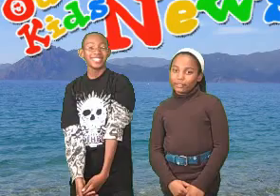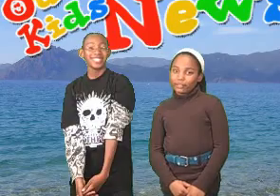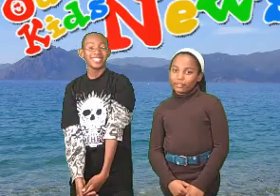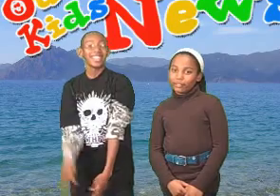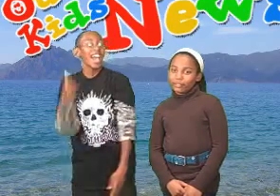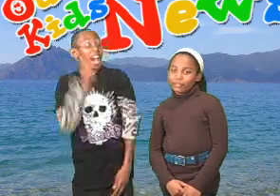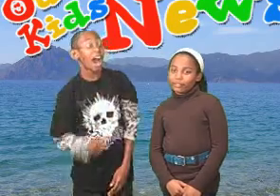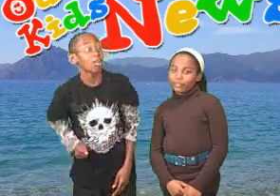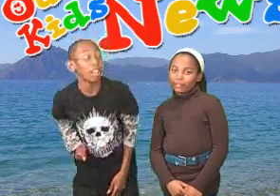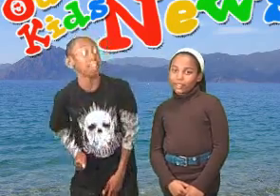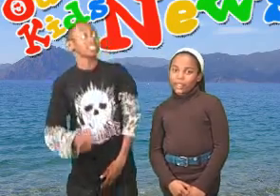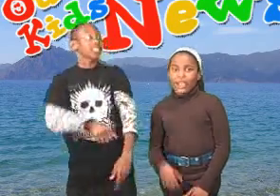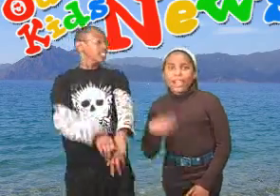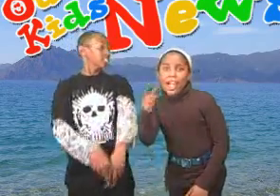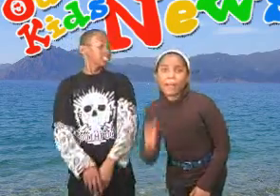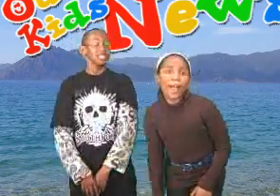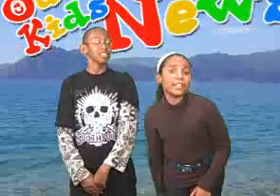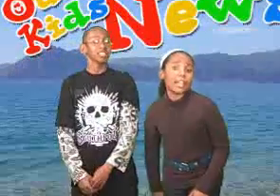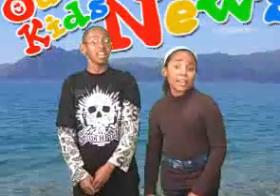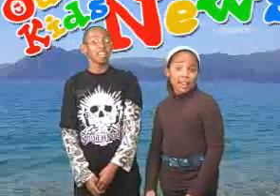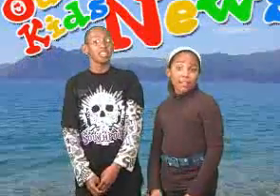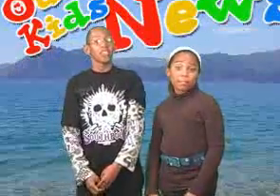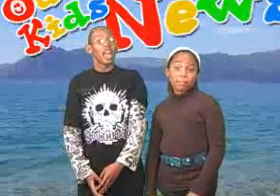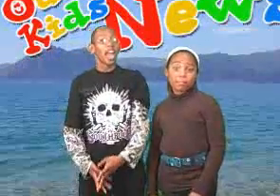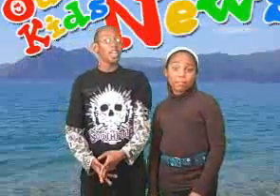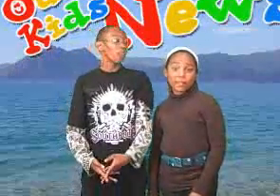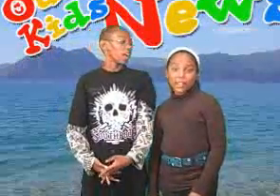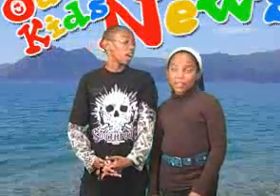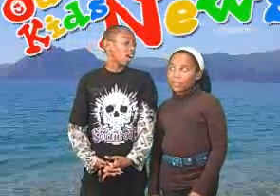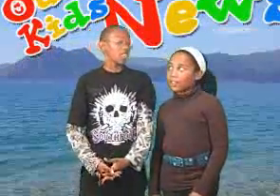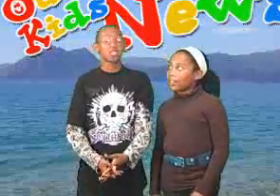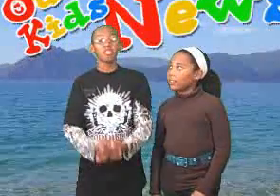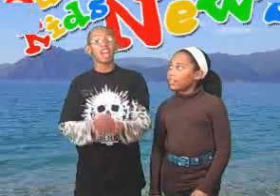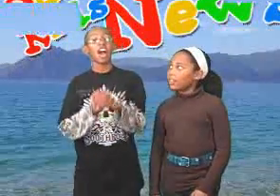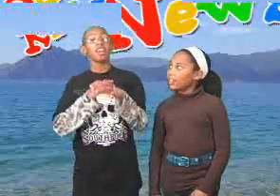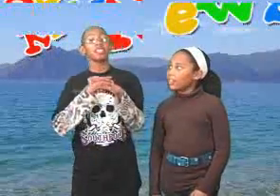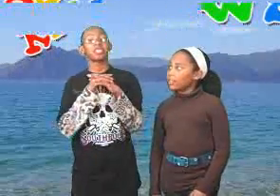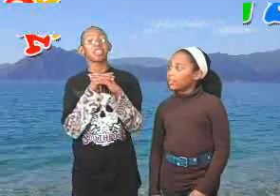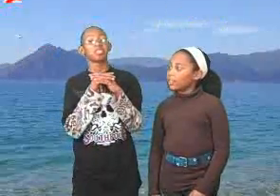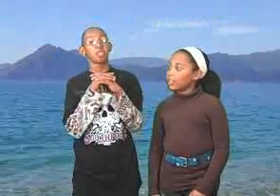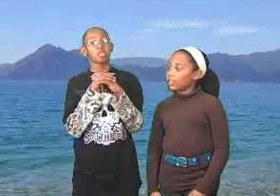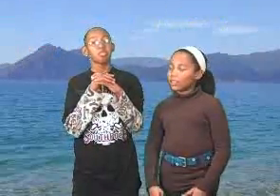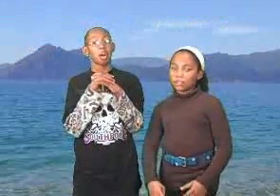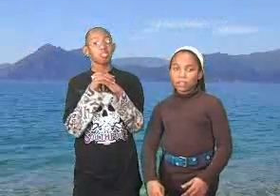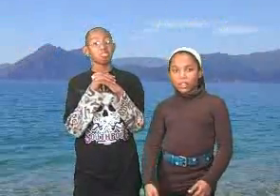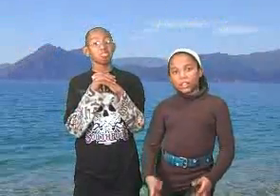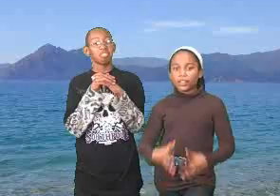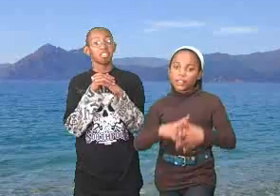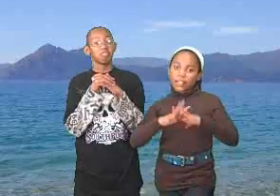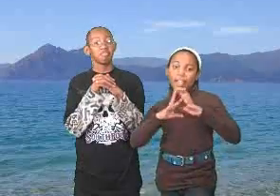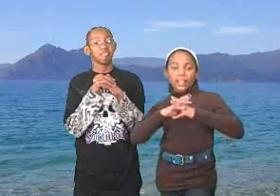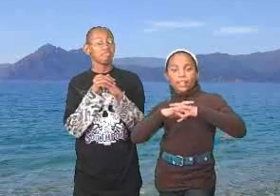I'm Lance. And I'm Anna and Sandra. And we are Civilized Kid Correspondents today. Kid